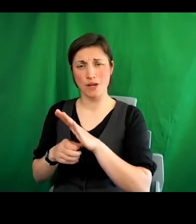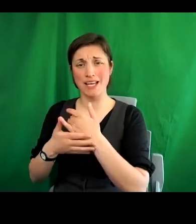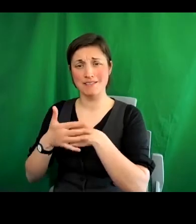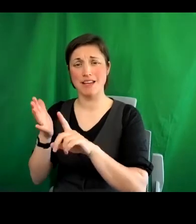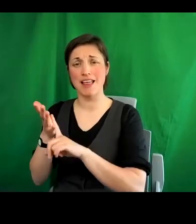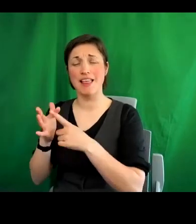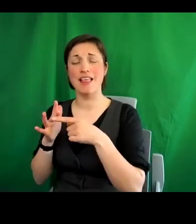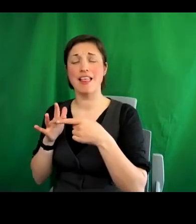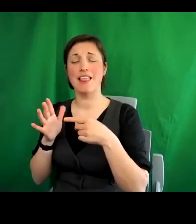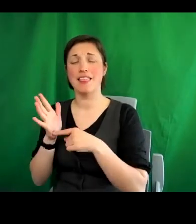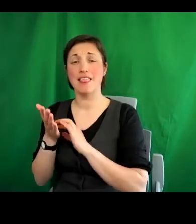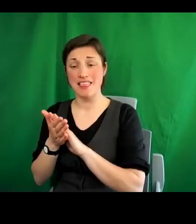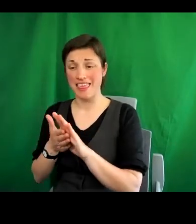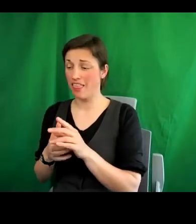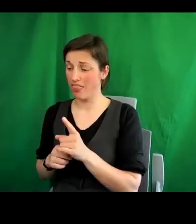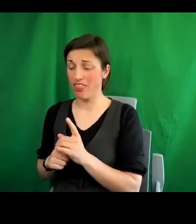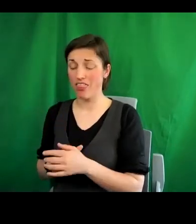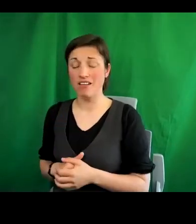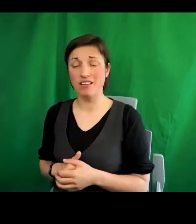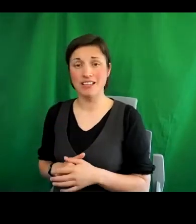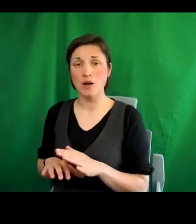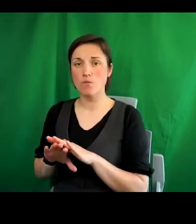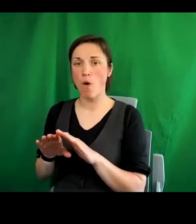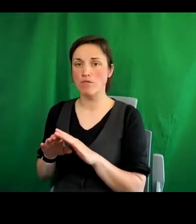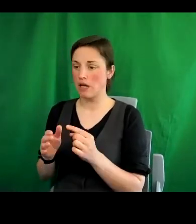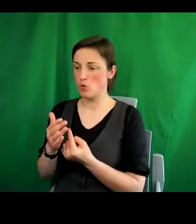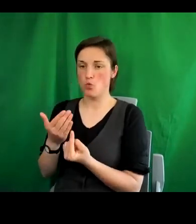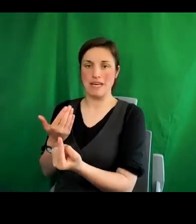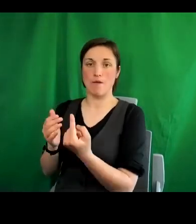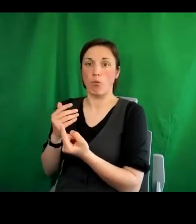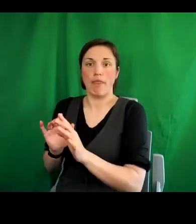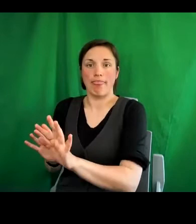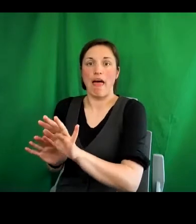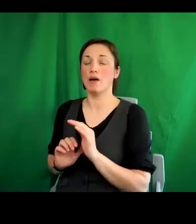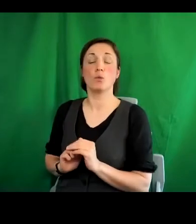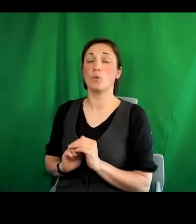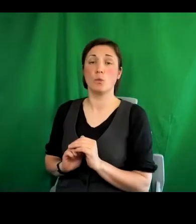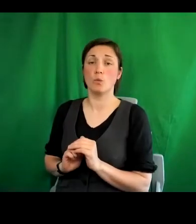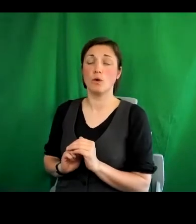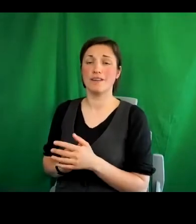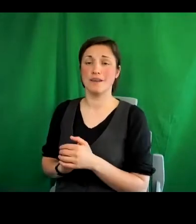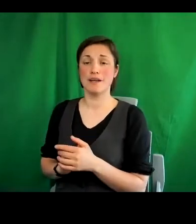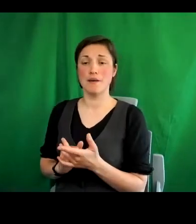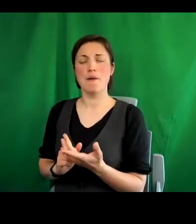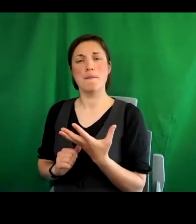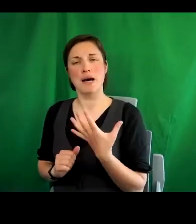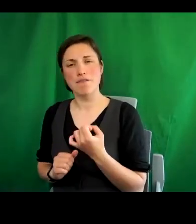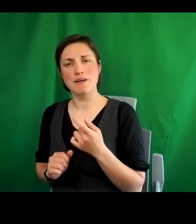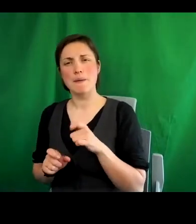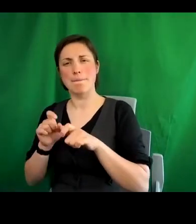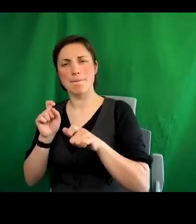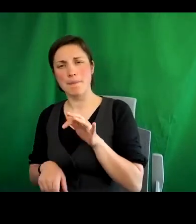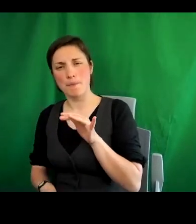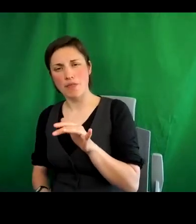you know, wasn't unique by any means. But what was very interesting was that there was some appetite amongst the tenants